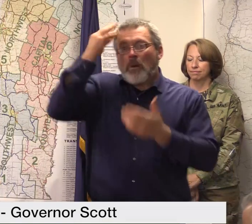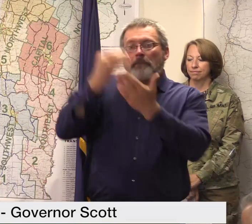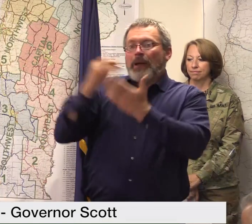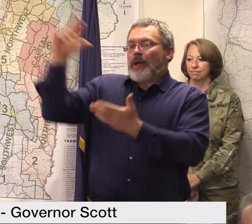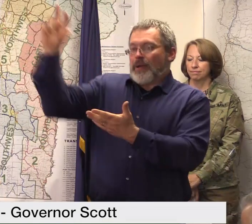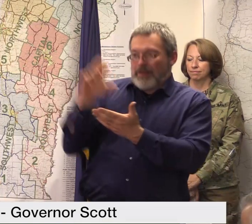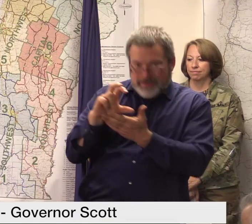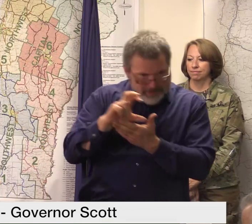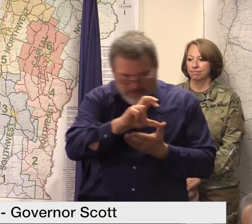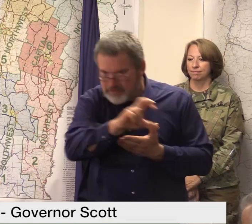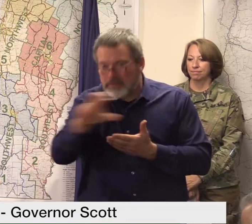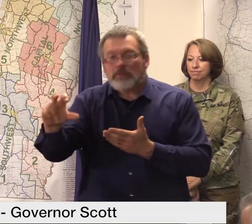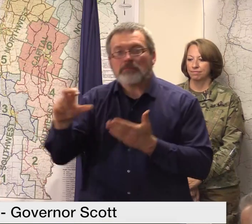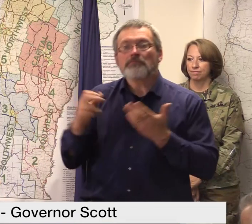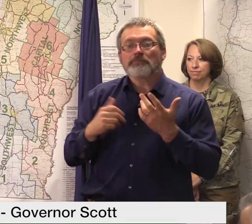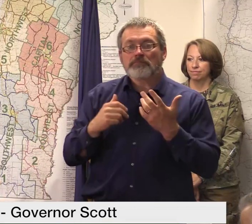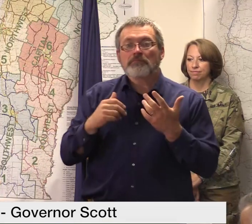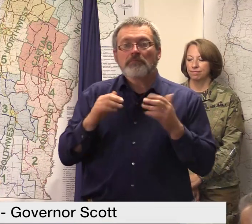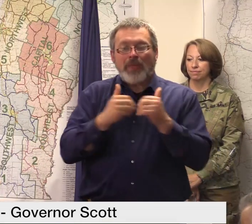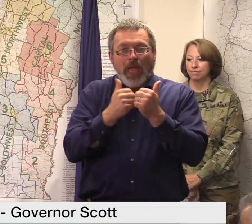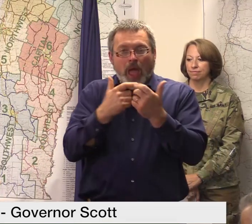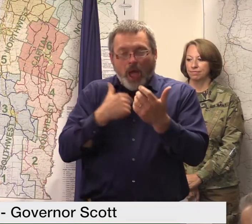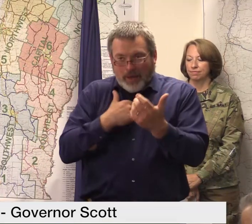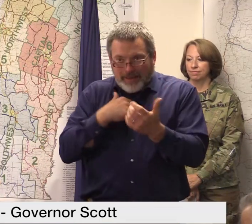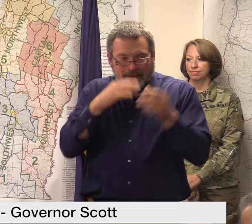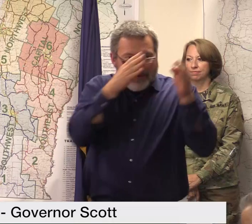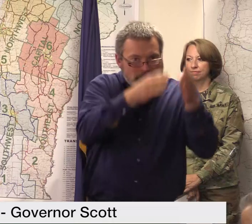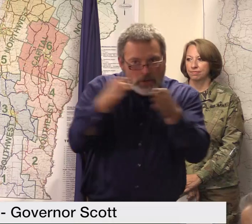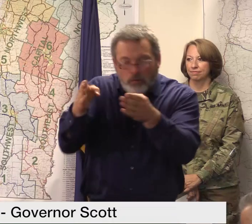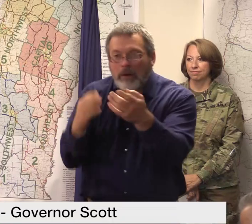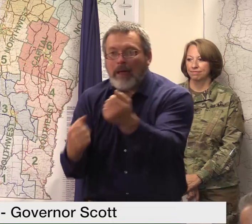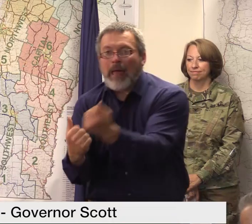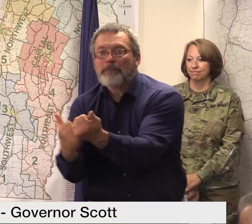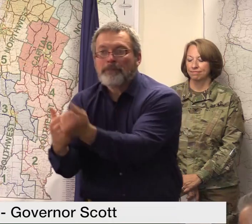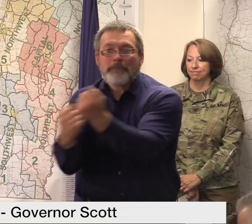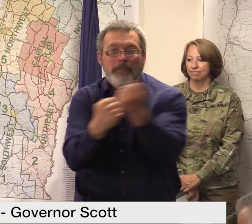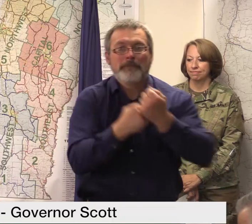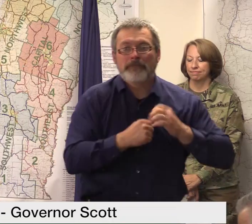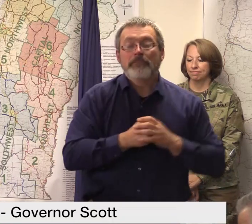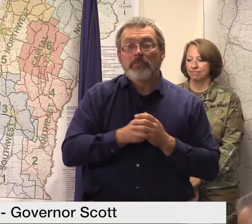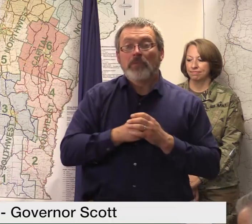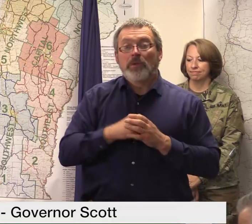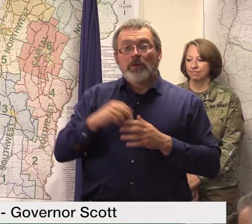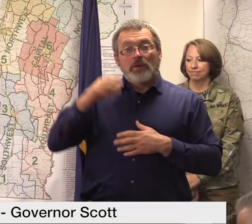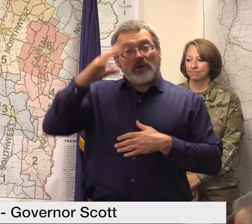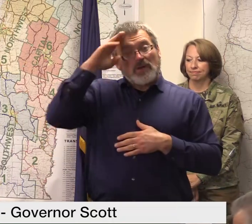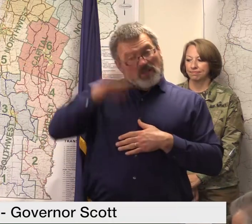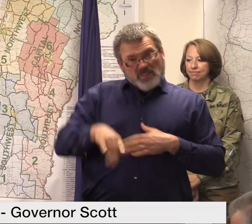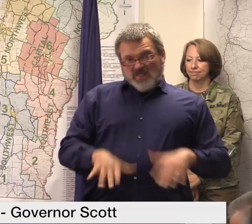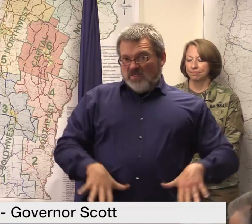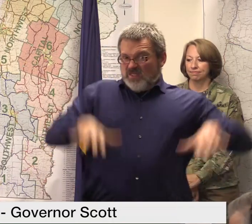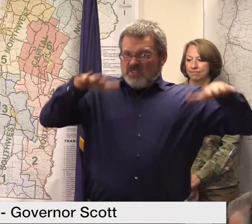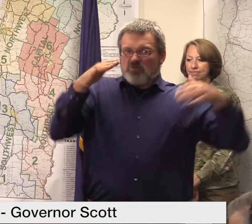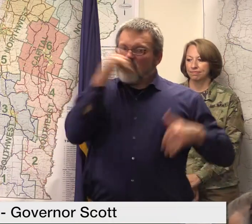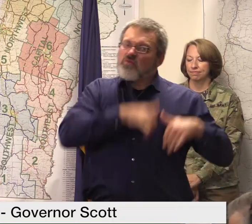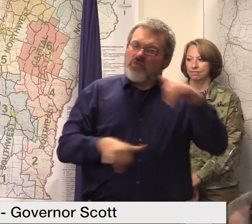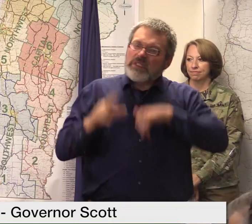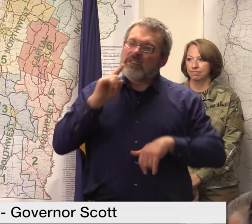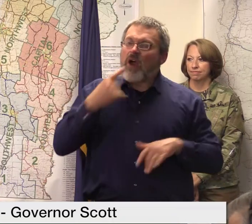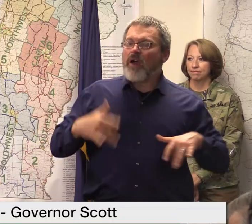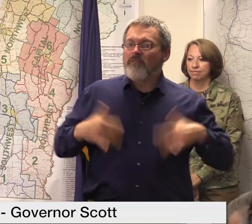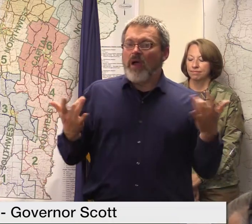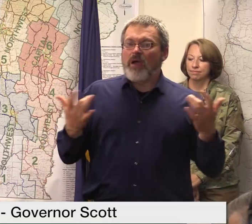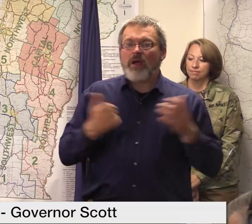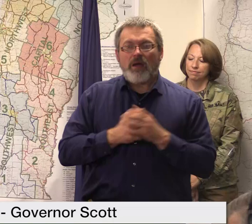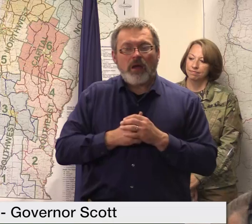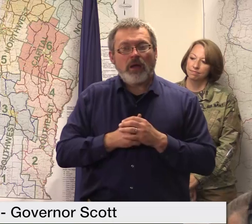well as assistance to individuals who have damages to their homes as a direct result of the storm hazard mitigation across the state was